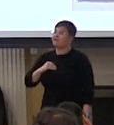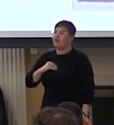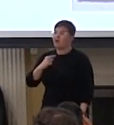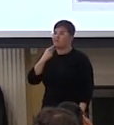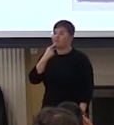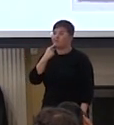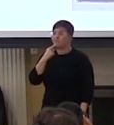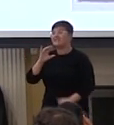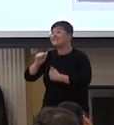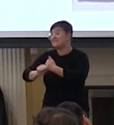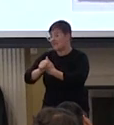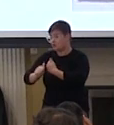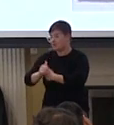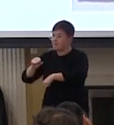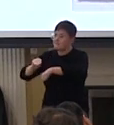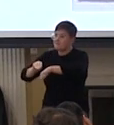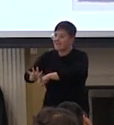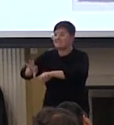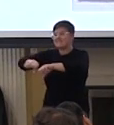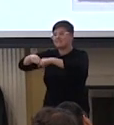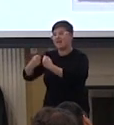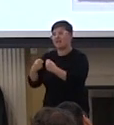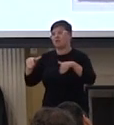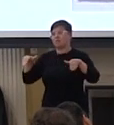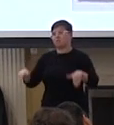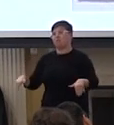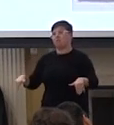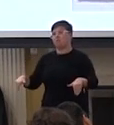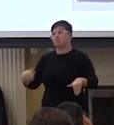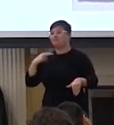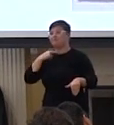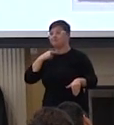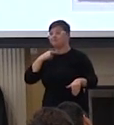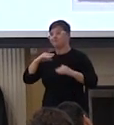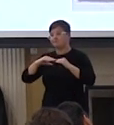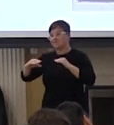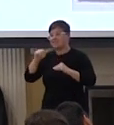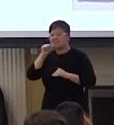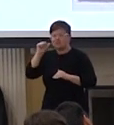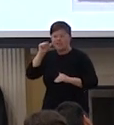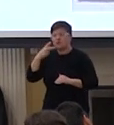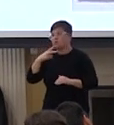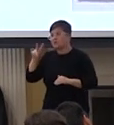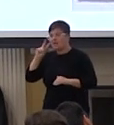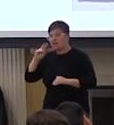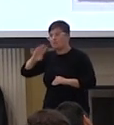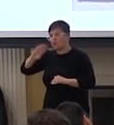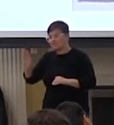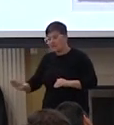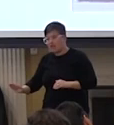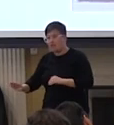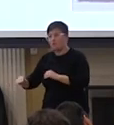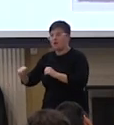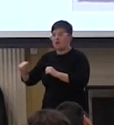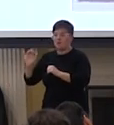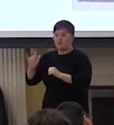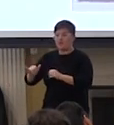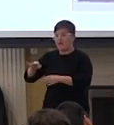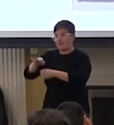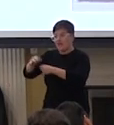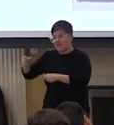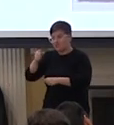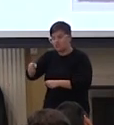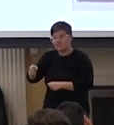dangerous and it makes societies dormant yesterday or the day before yesterday Brazil had a big election and they